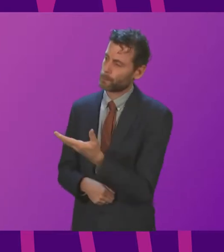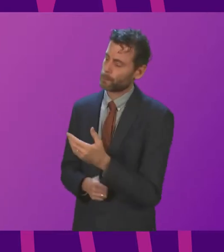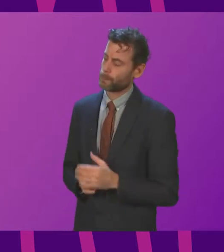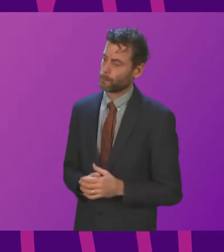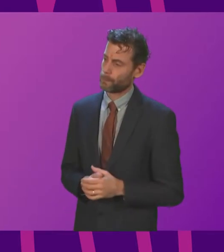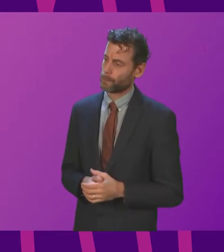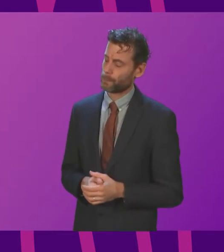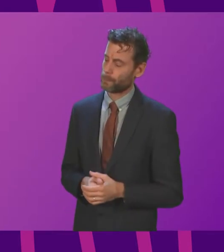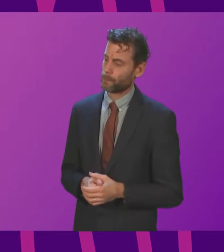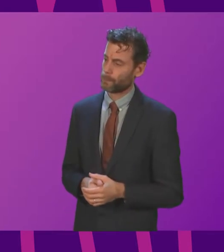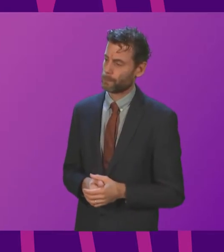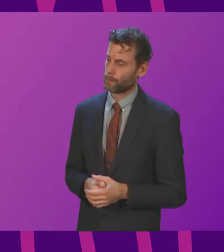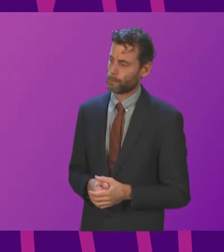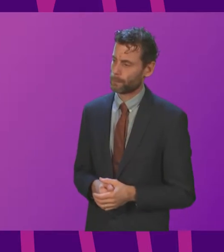-Clancy.